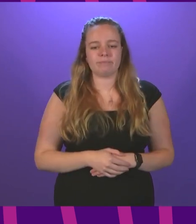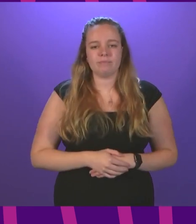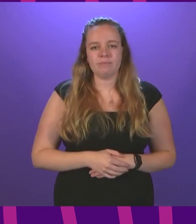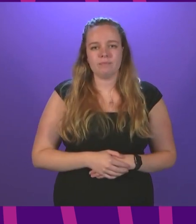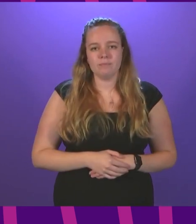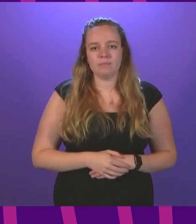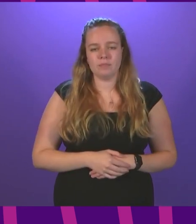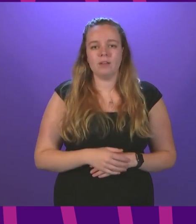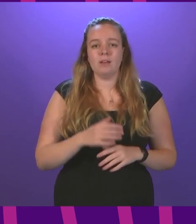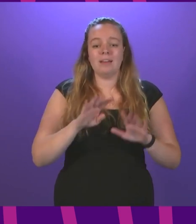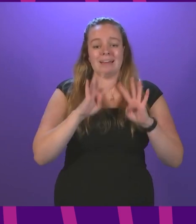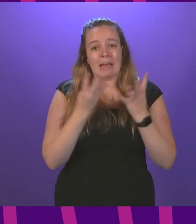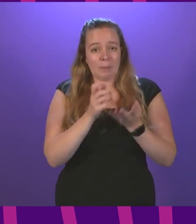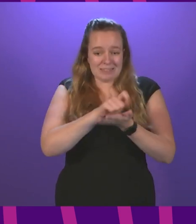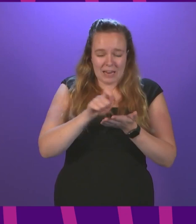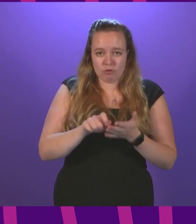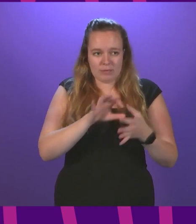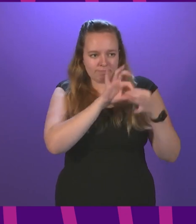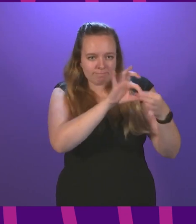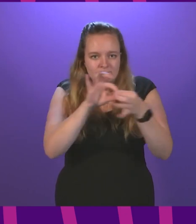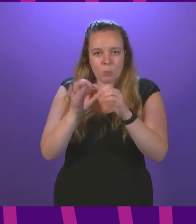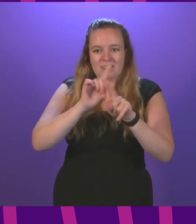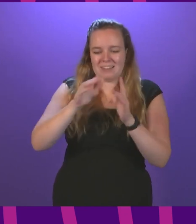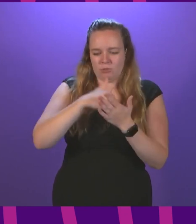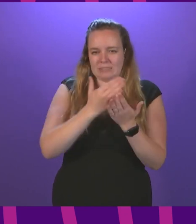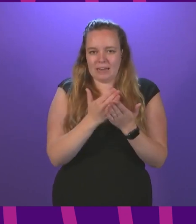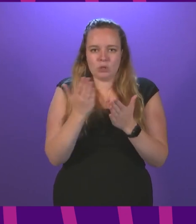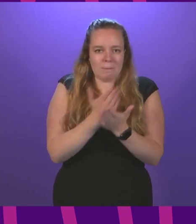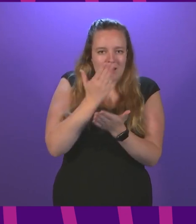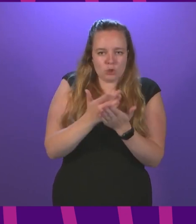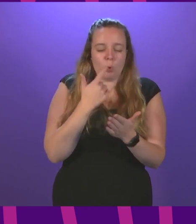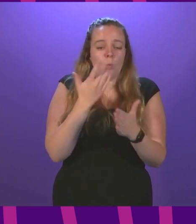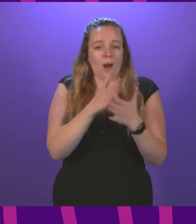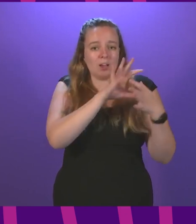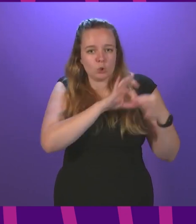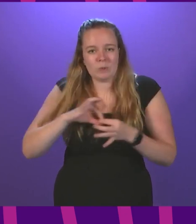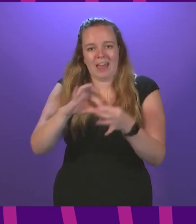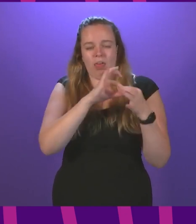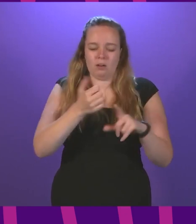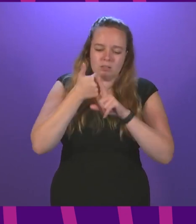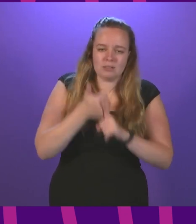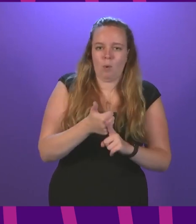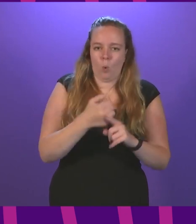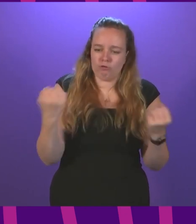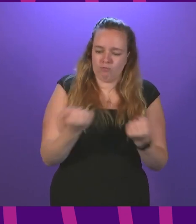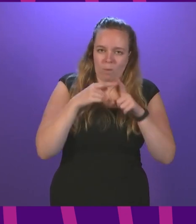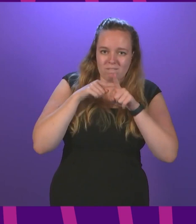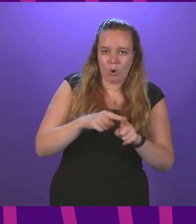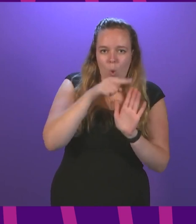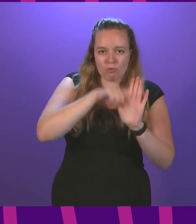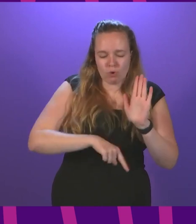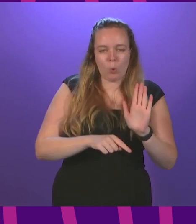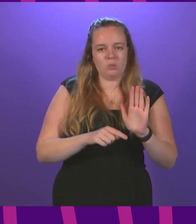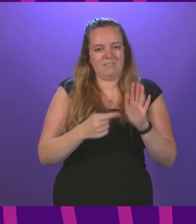Cabinet secretaries will continue to engage with different sectors in the weeks ahead to ensure that we are working together to support strong compliance with key